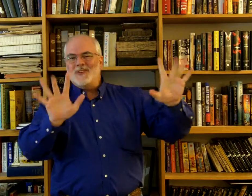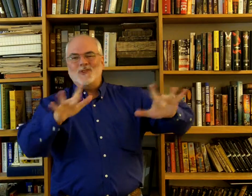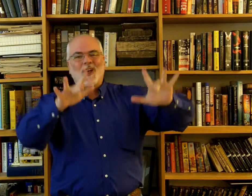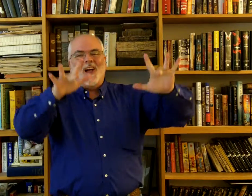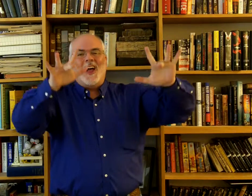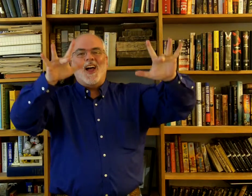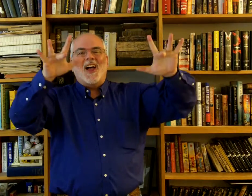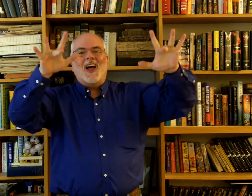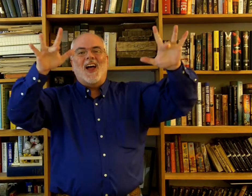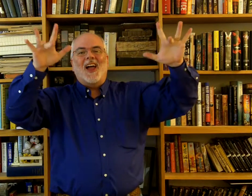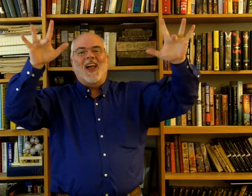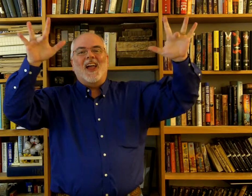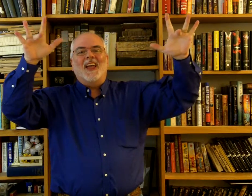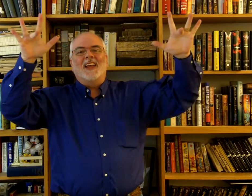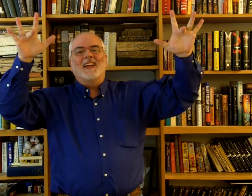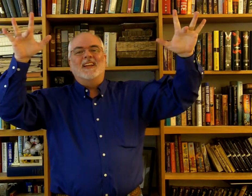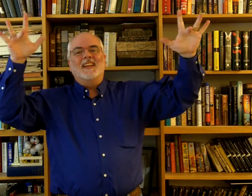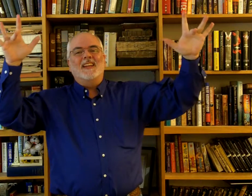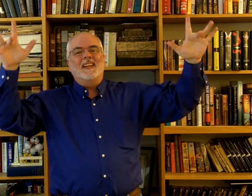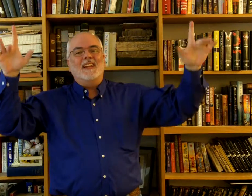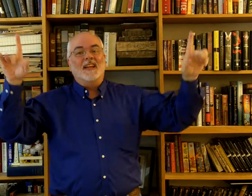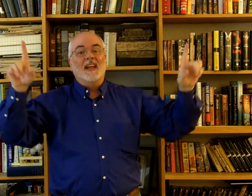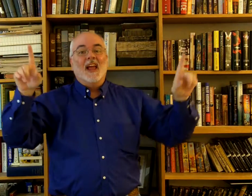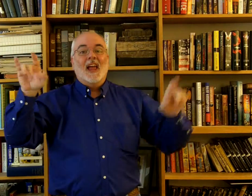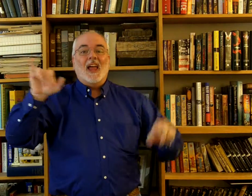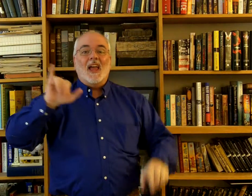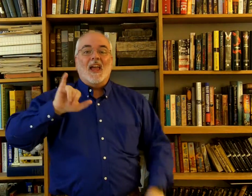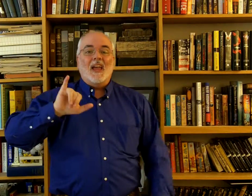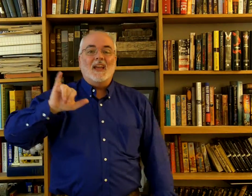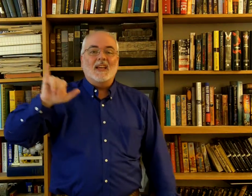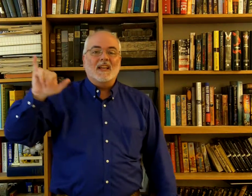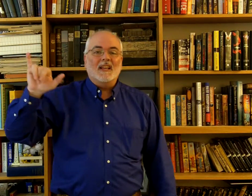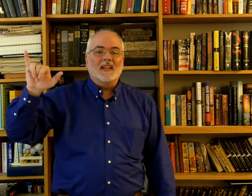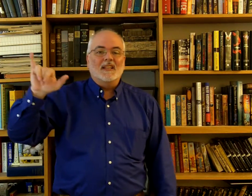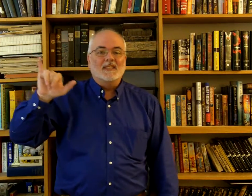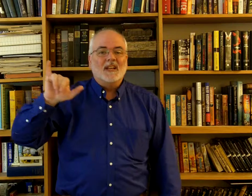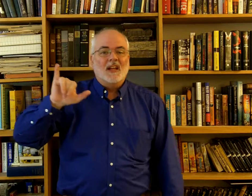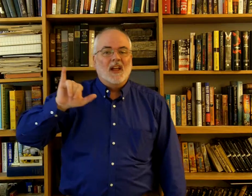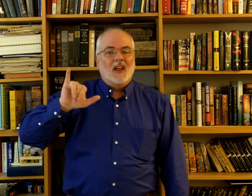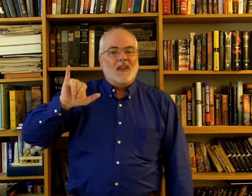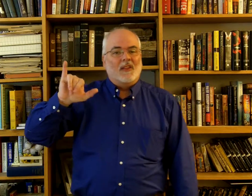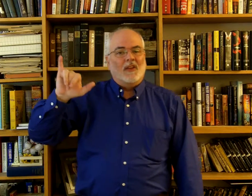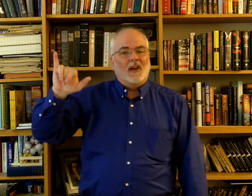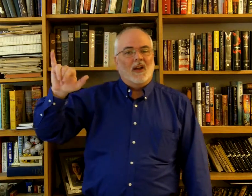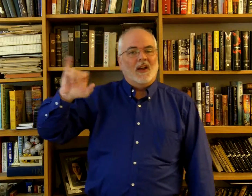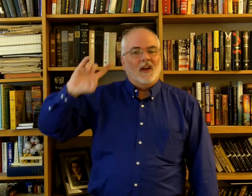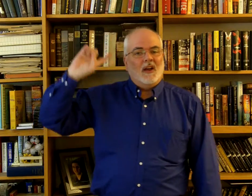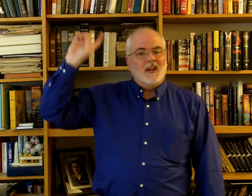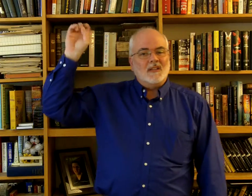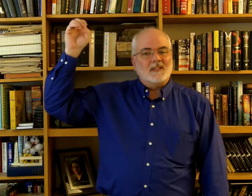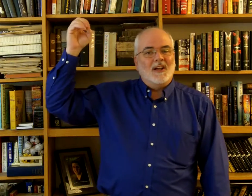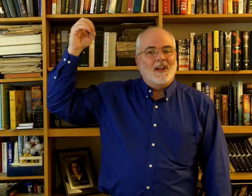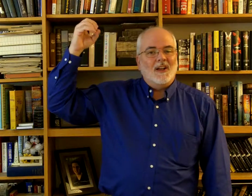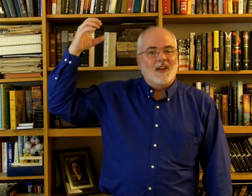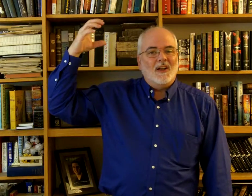shining as the sun.